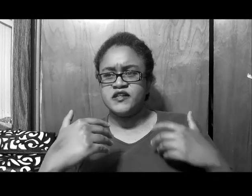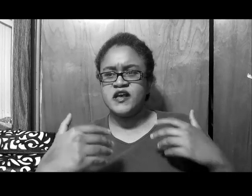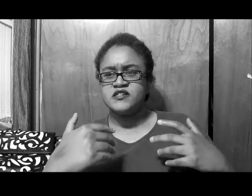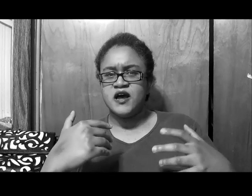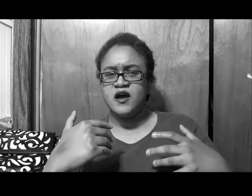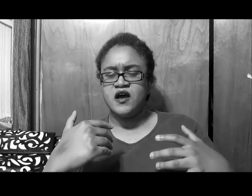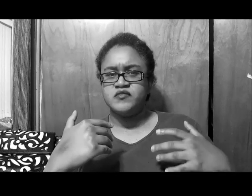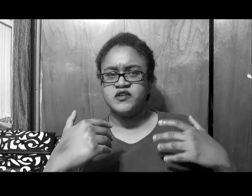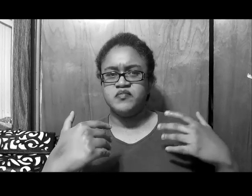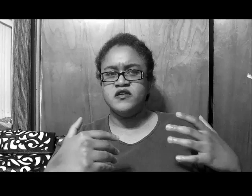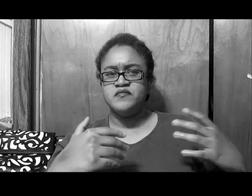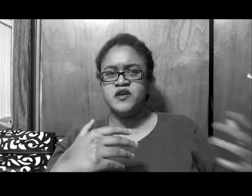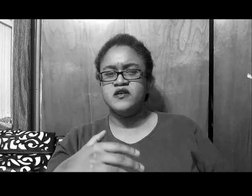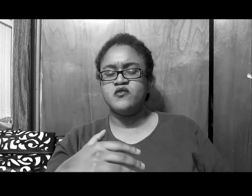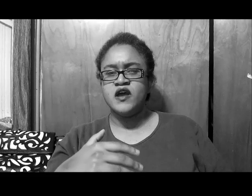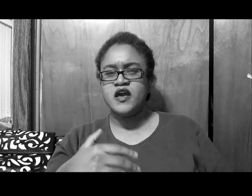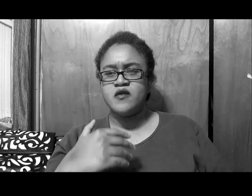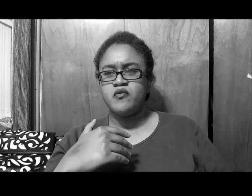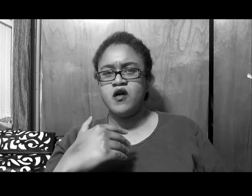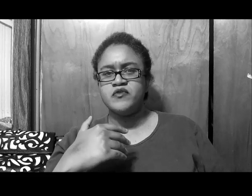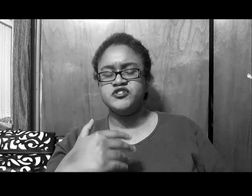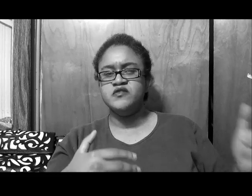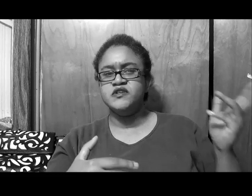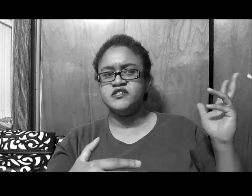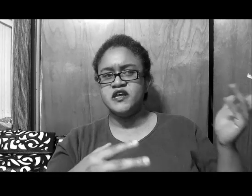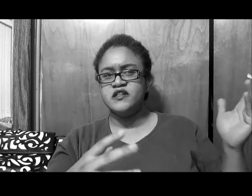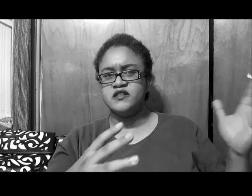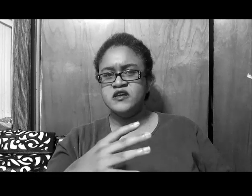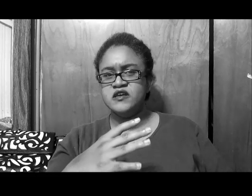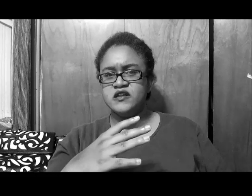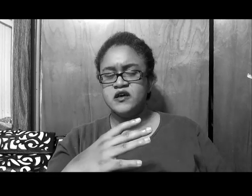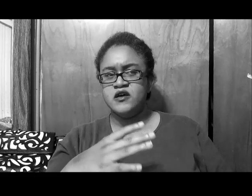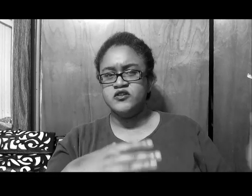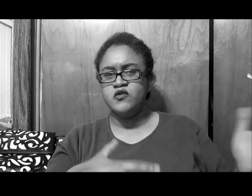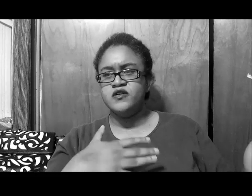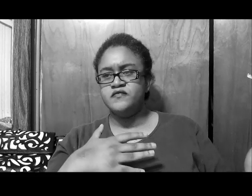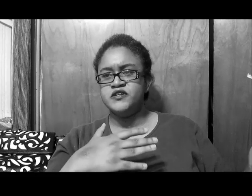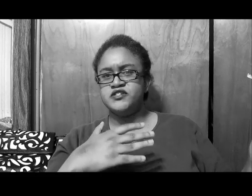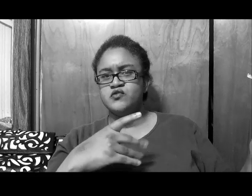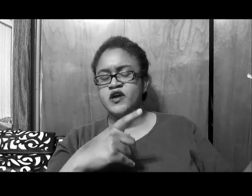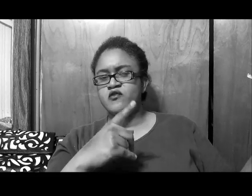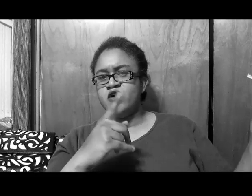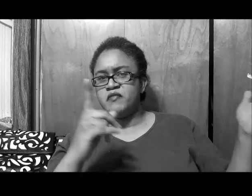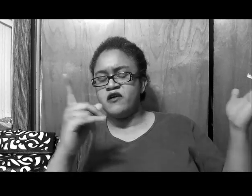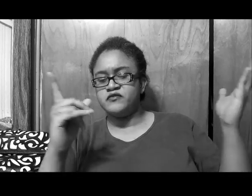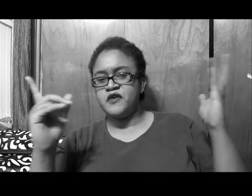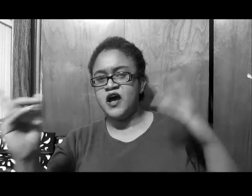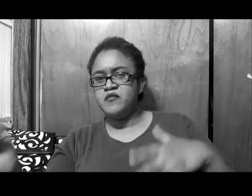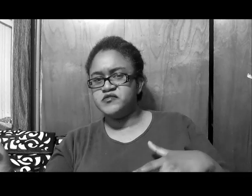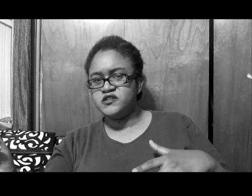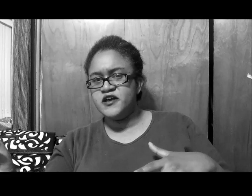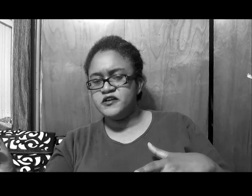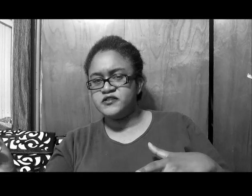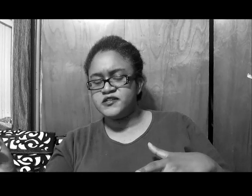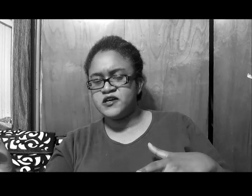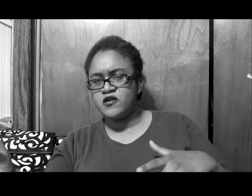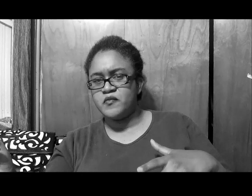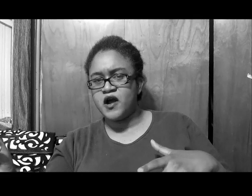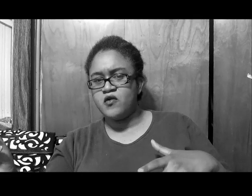at that time, did Peter, if Greg had a problem, it should have been said then, during the events, they're waiting, what about, five months later, to talk about,